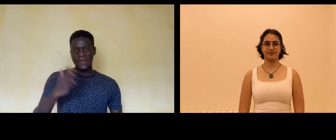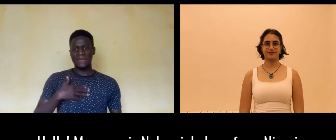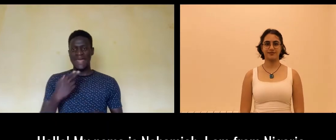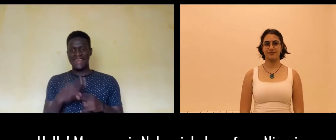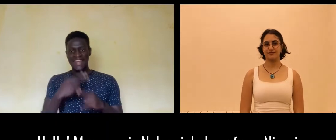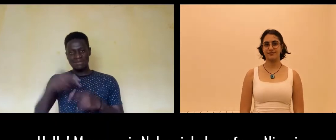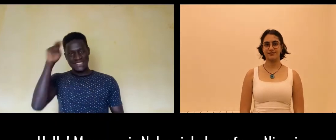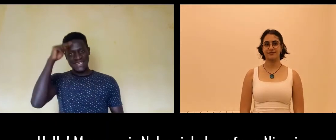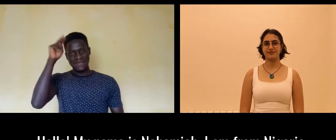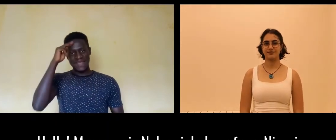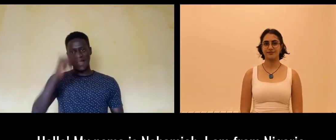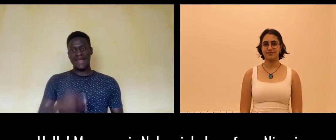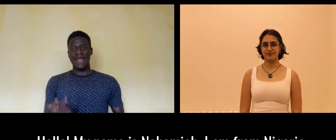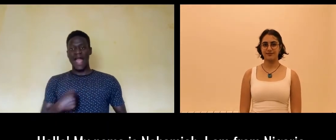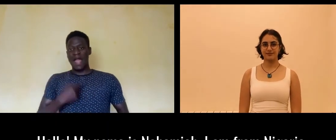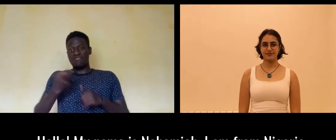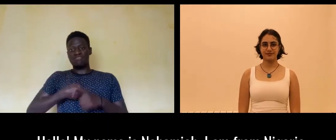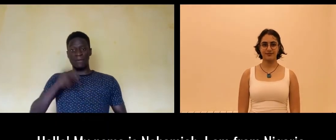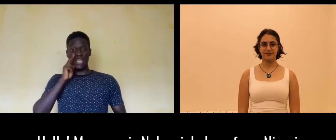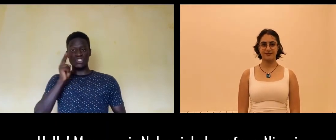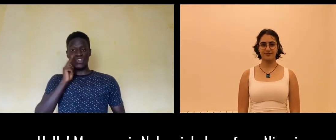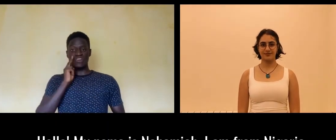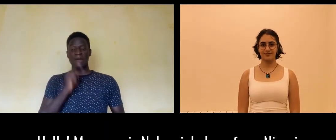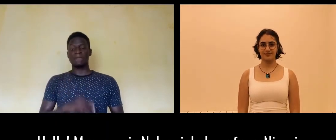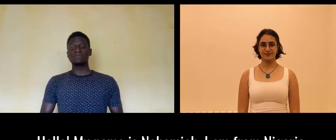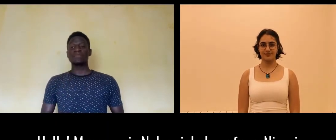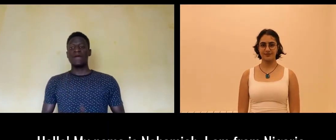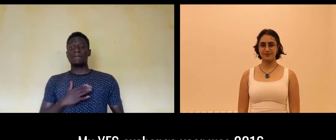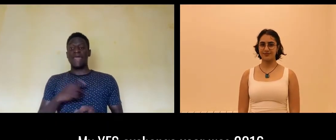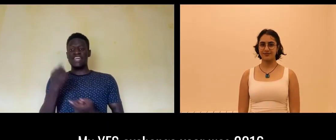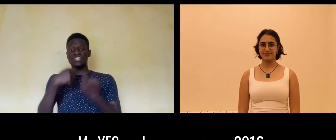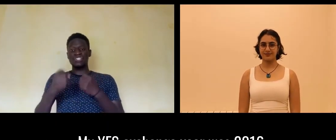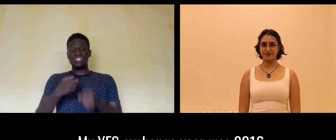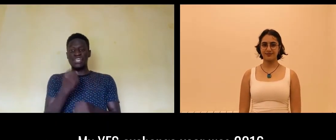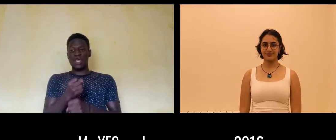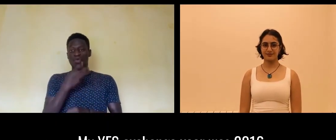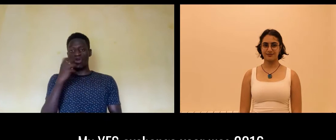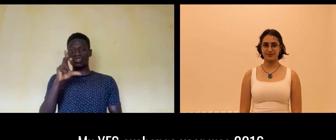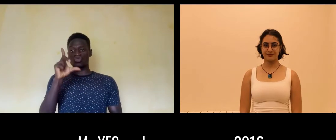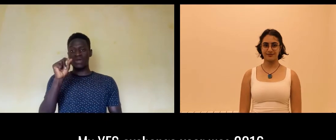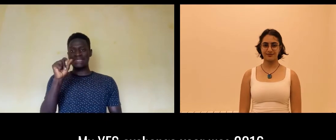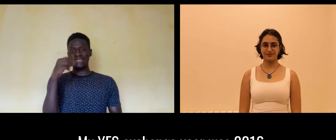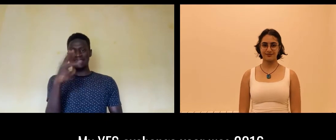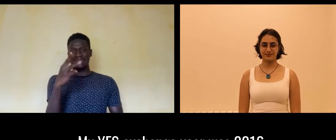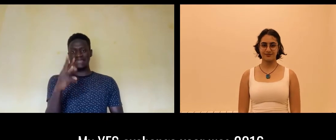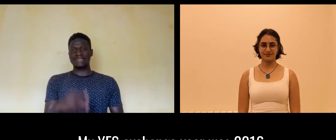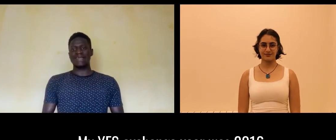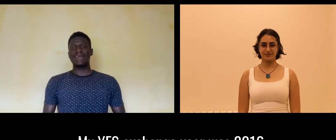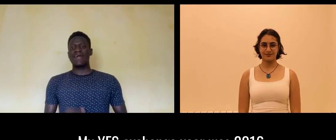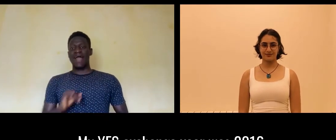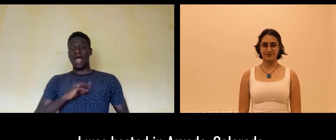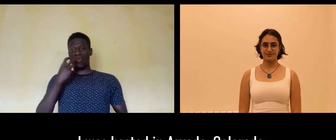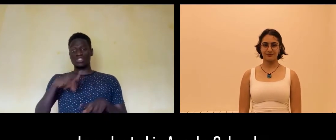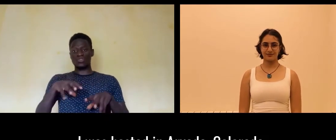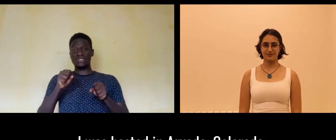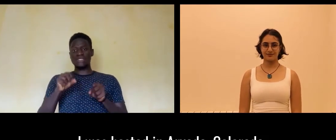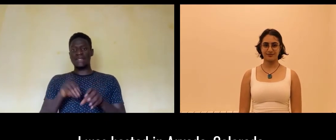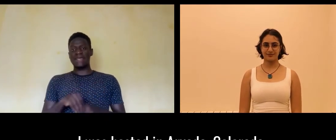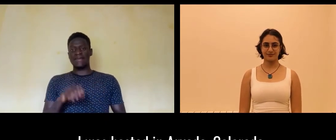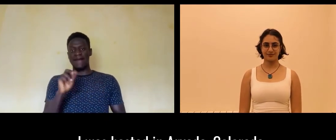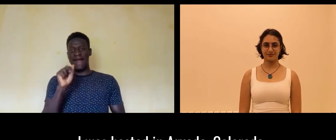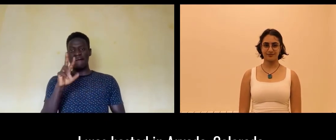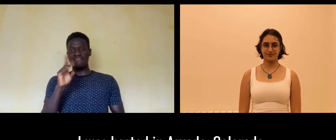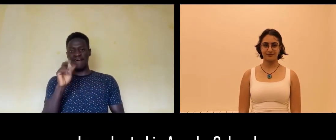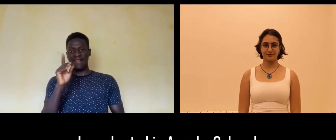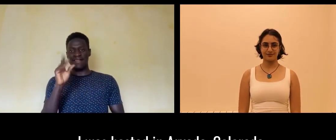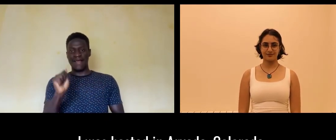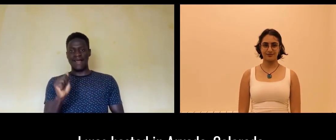Hello, my name is Nehemia. I am from Nigeria. My extension year was 2016. I was hosting